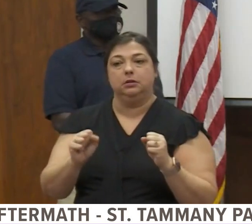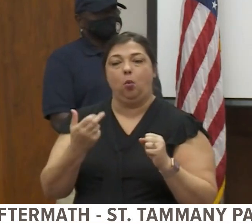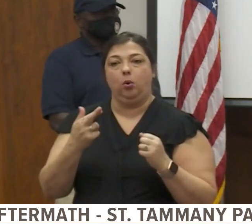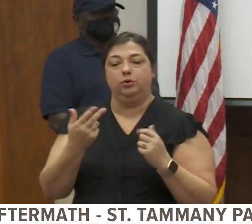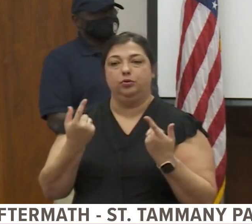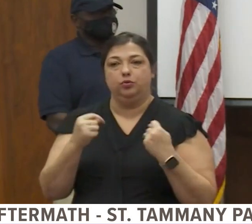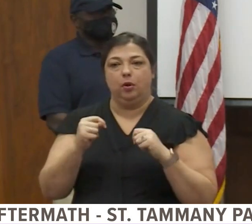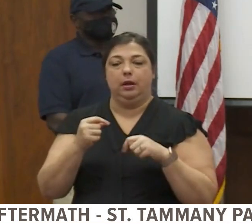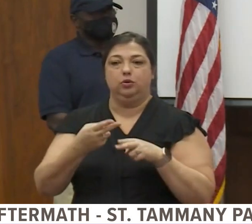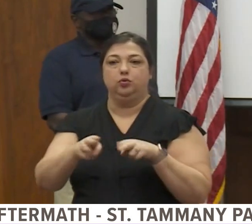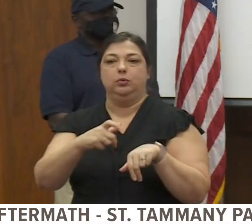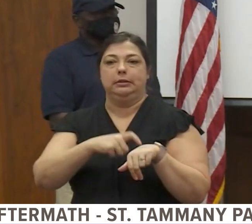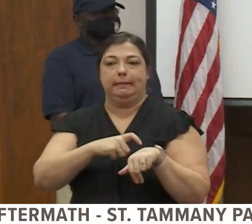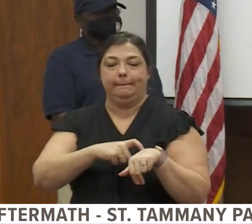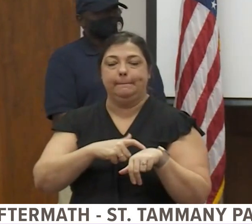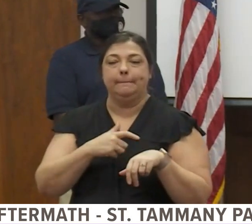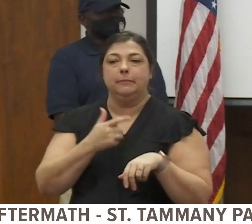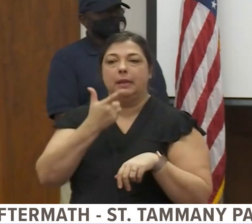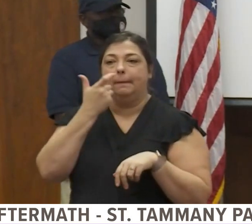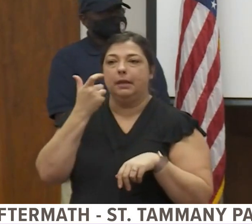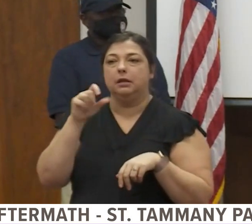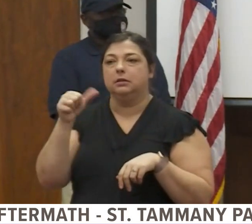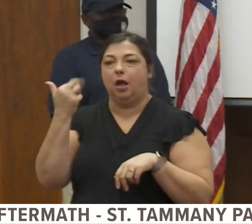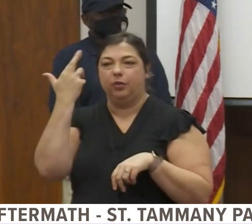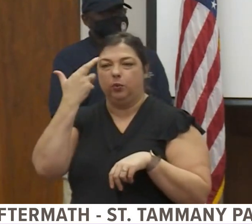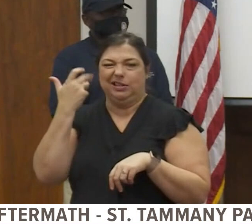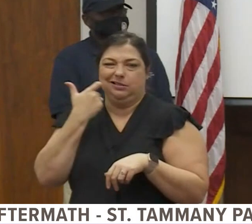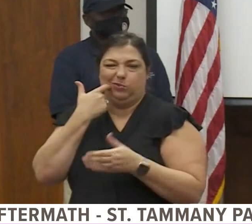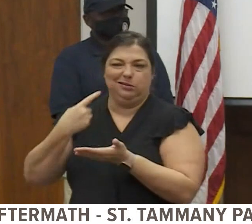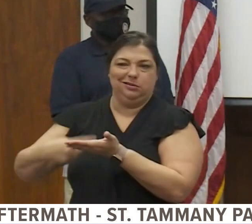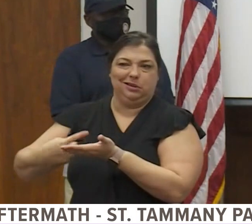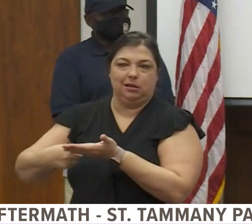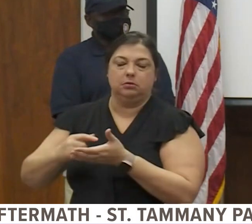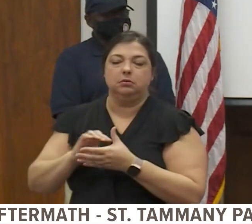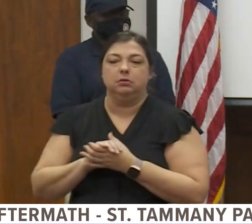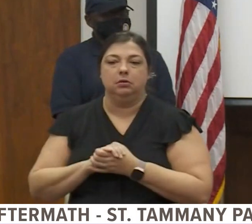because of the other reasons we already talked about,